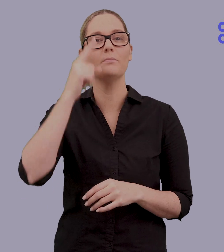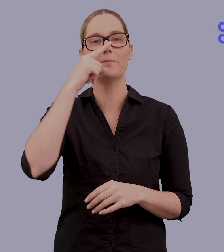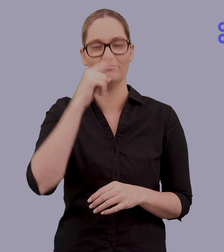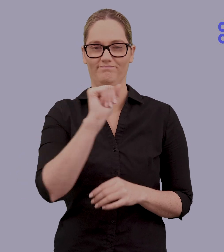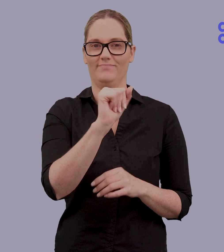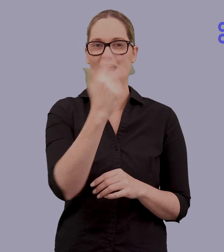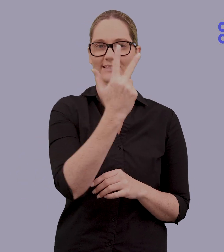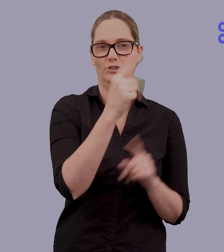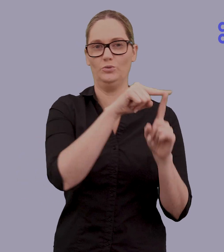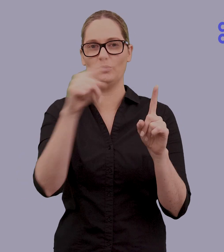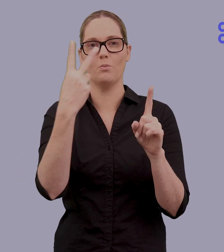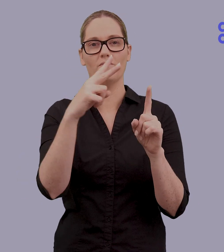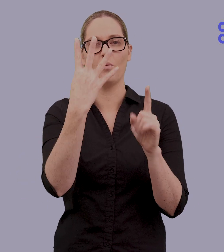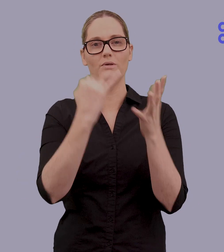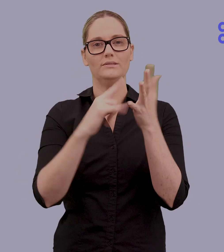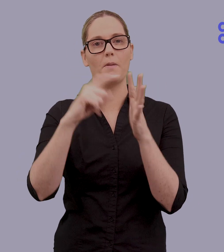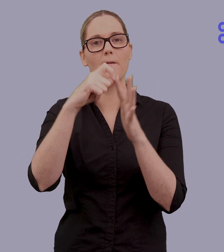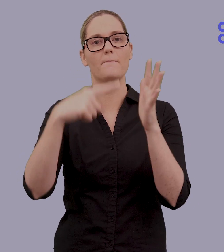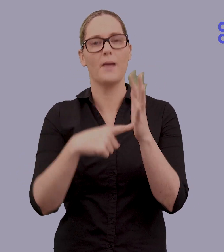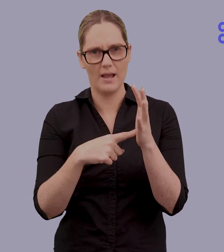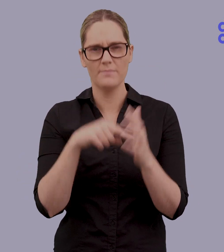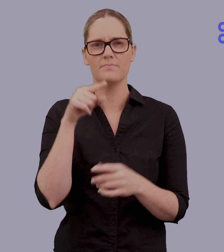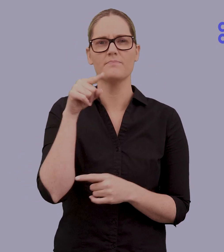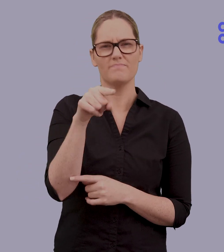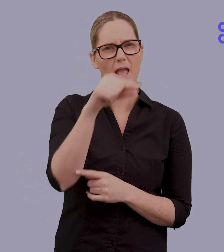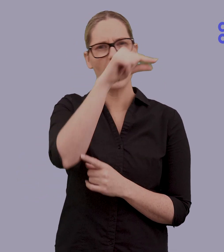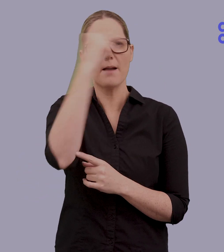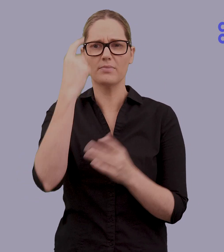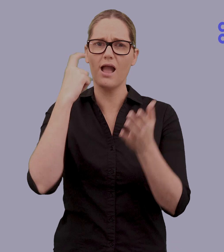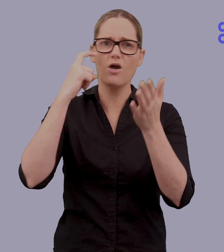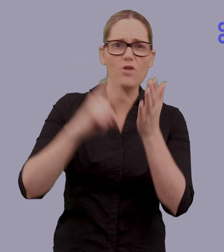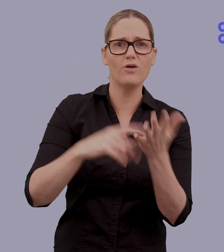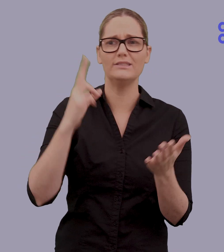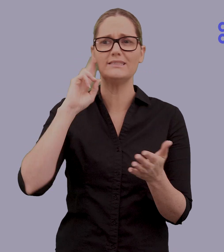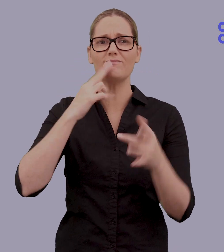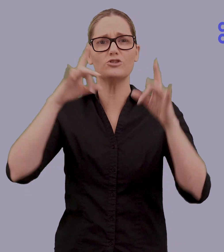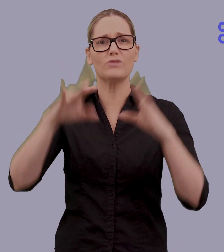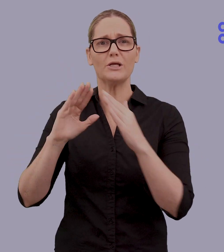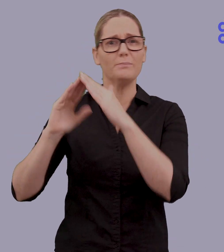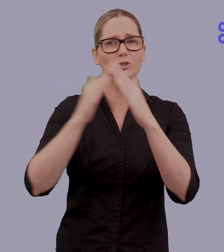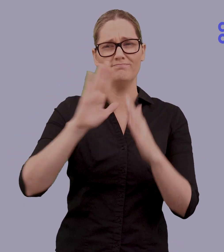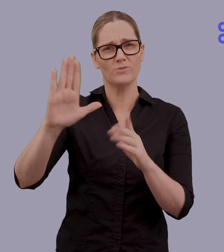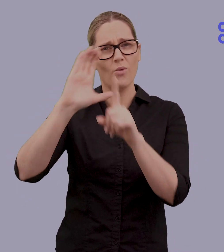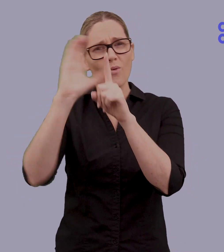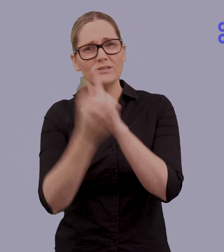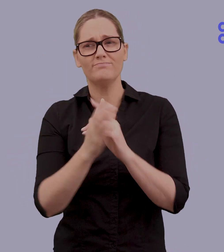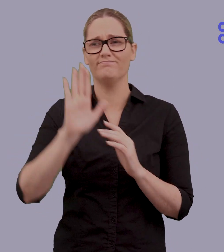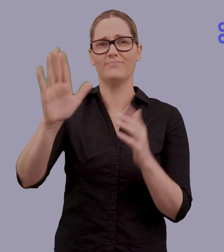18 to 24 September. It aims to acknowledge the Australian Deaf community, its culture